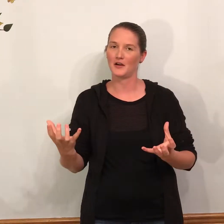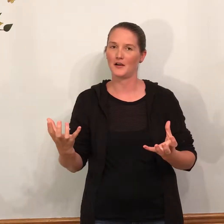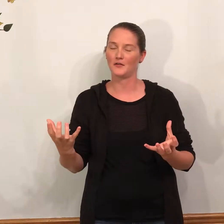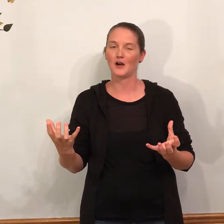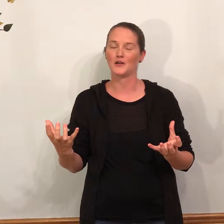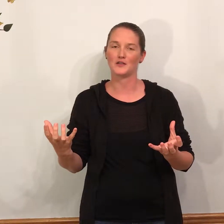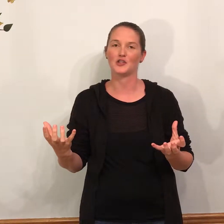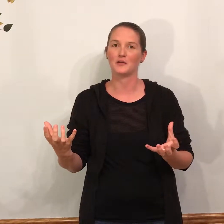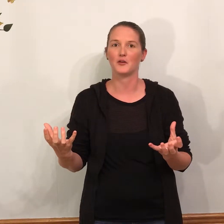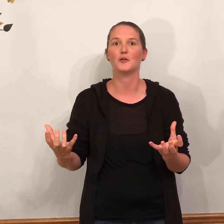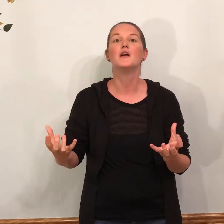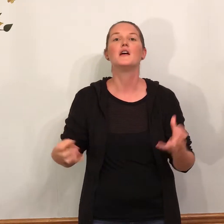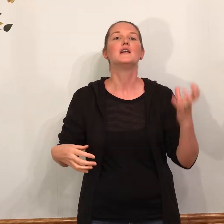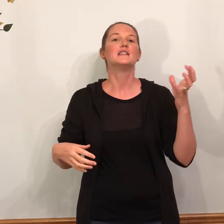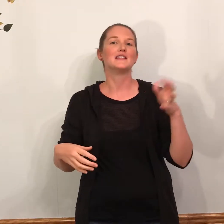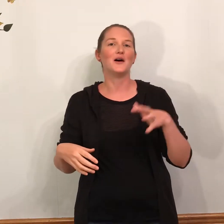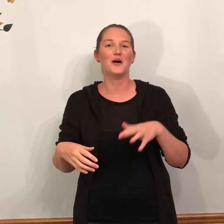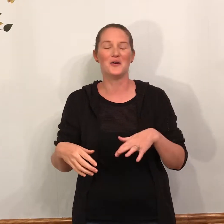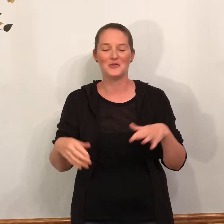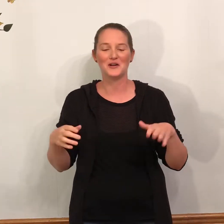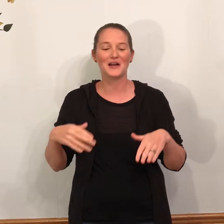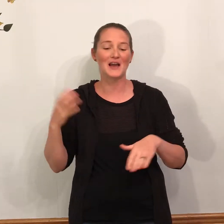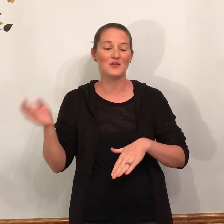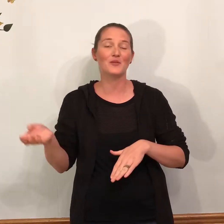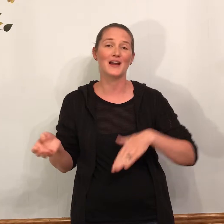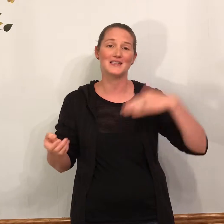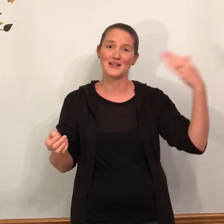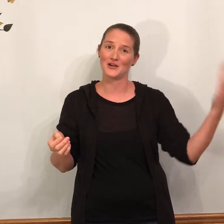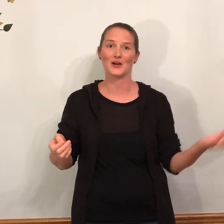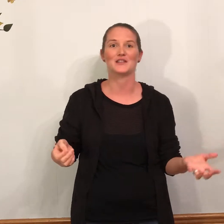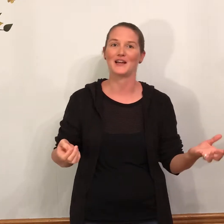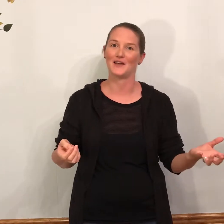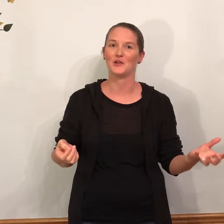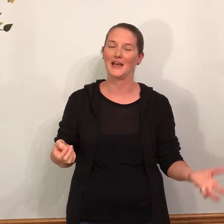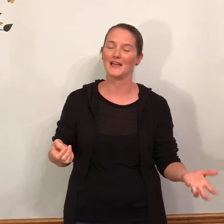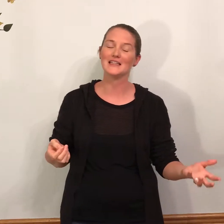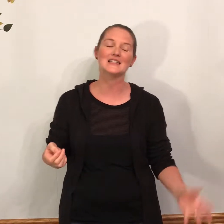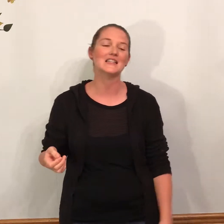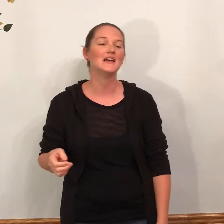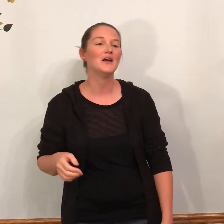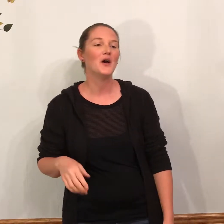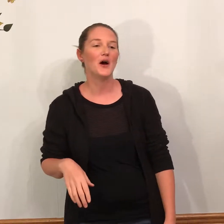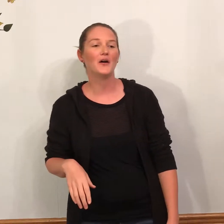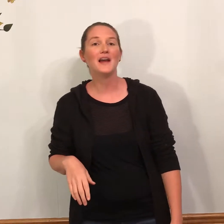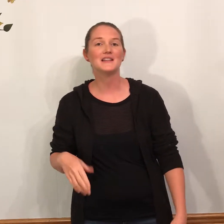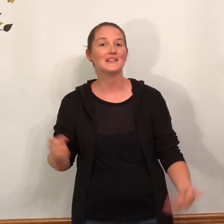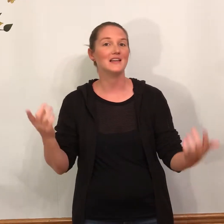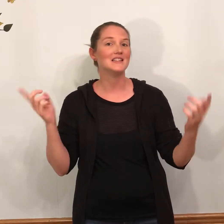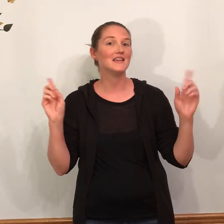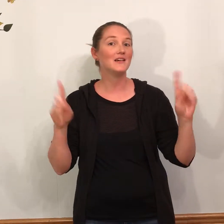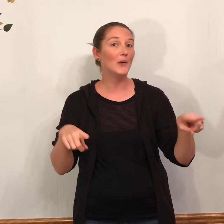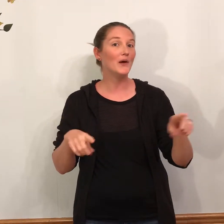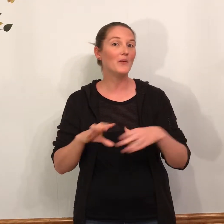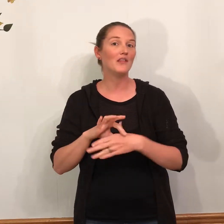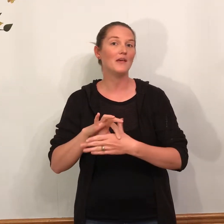here for also junk food. So you're gonna have your breads and you're also gonna have your candies. All right, so let's get going with